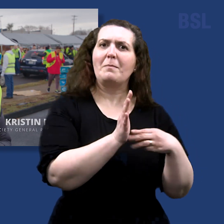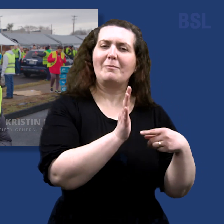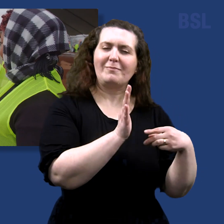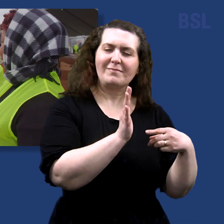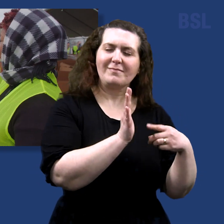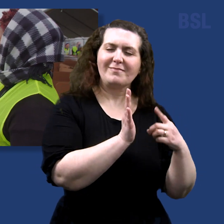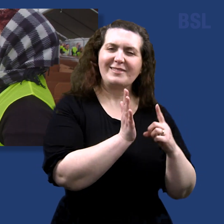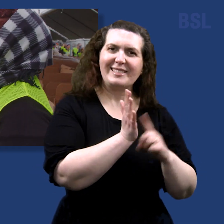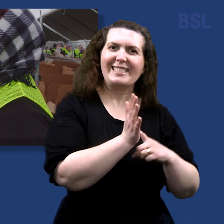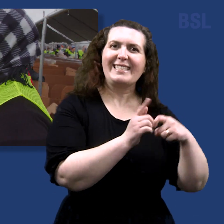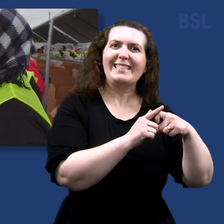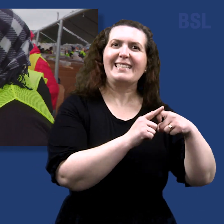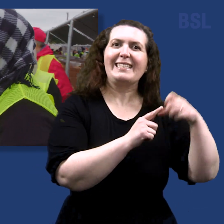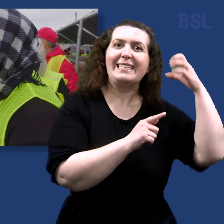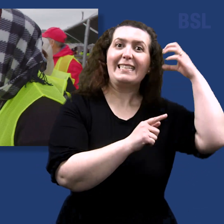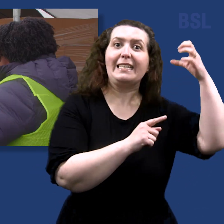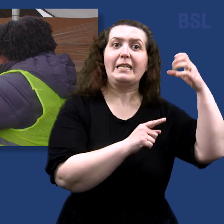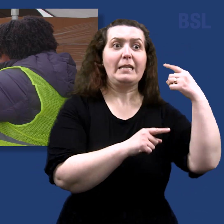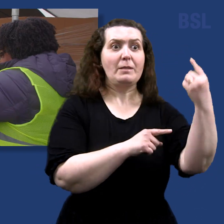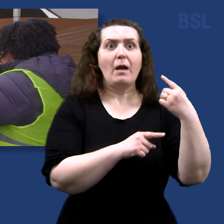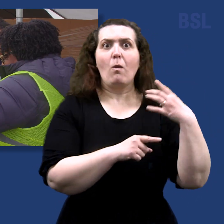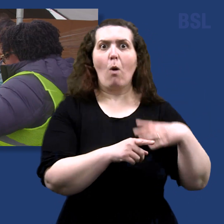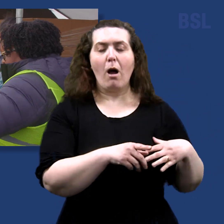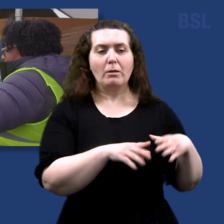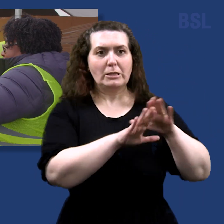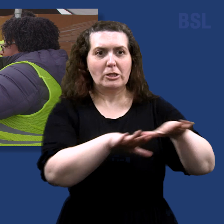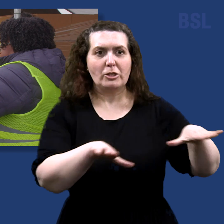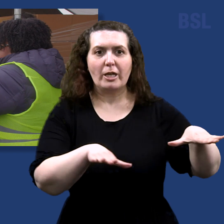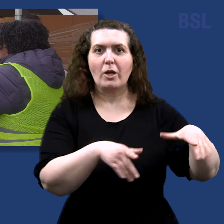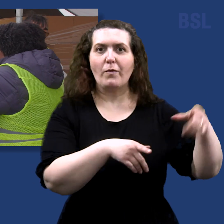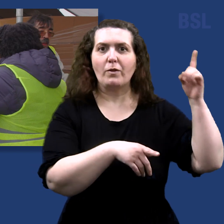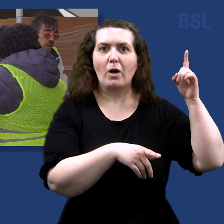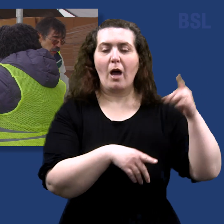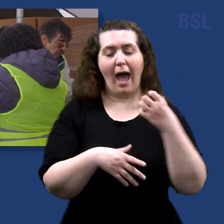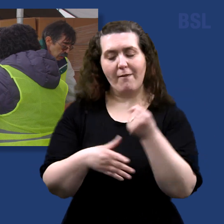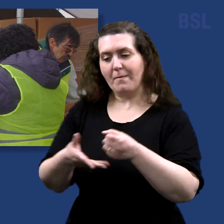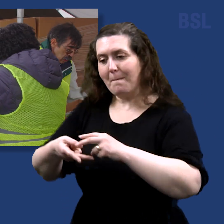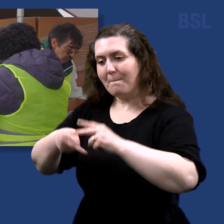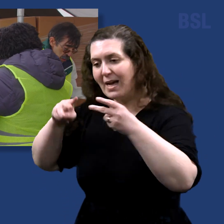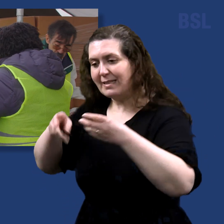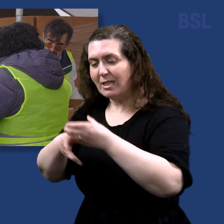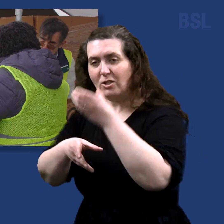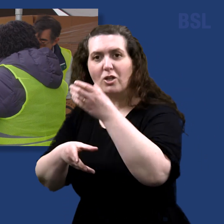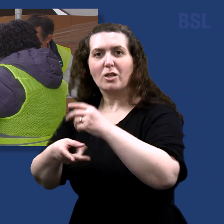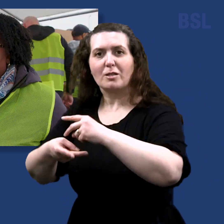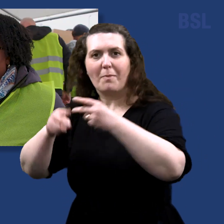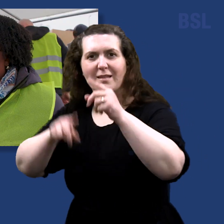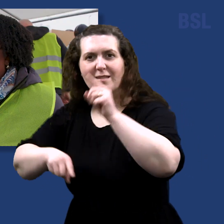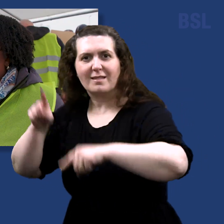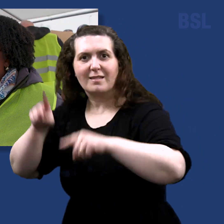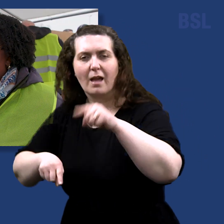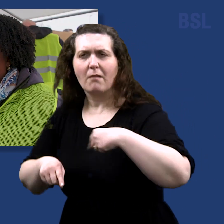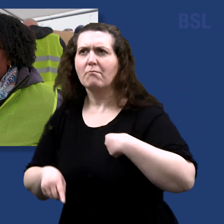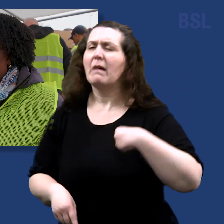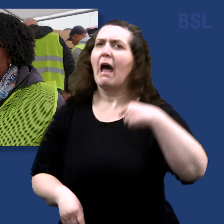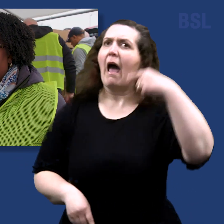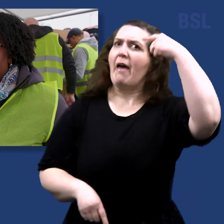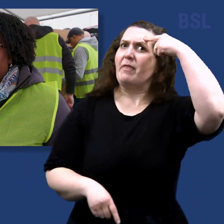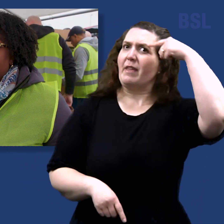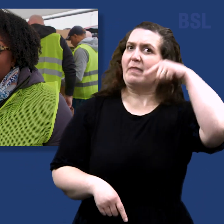God. We felt that and so do we. We've got pasta sauce and pasta and things. I think this collaboration is really impactful and meaningful because